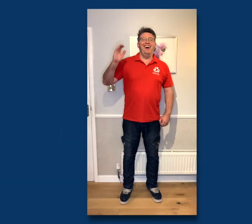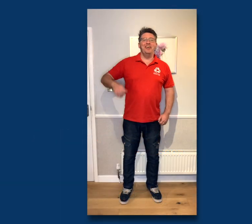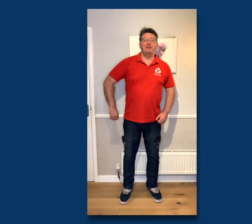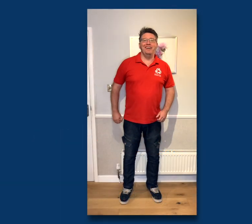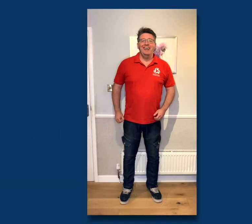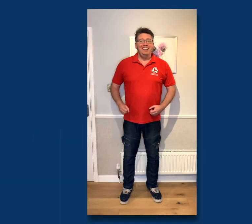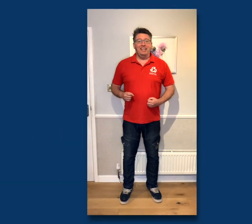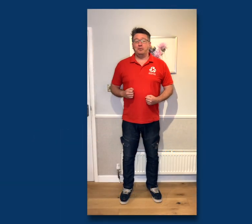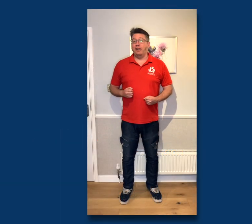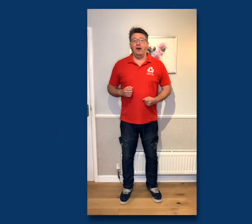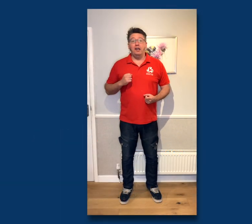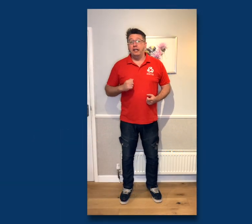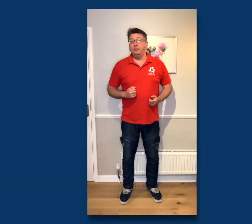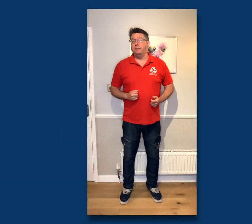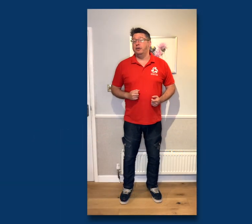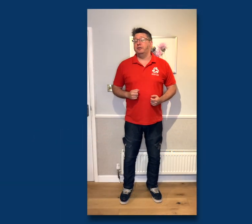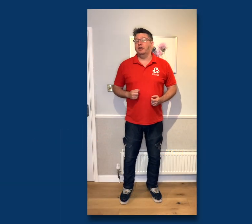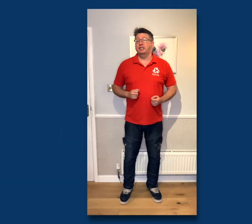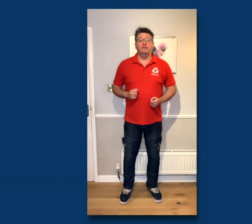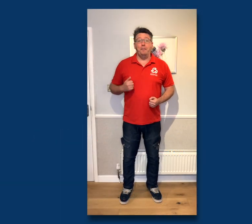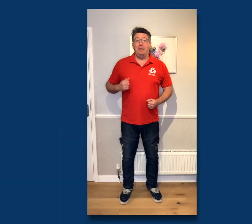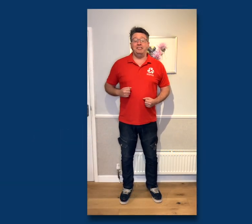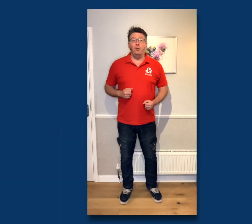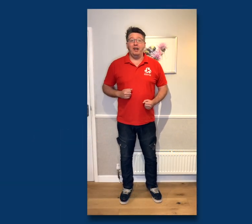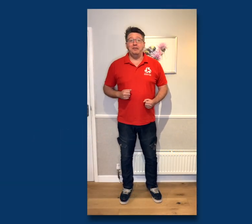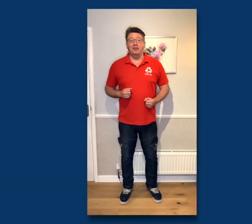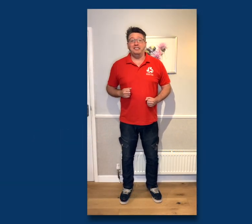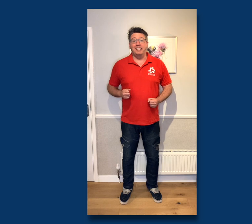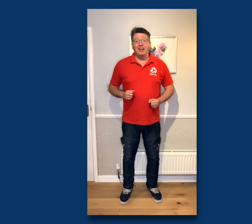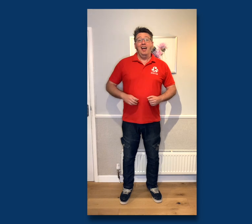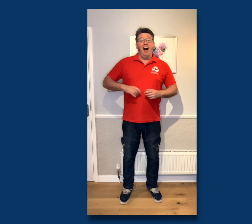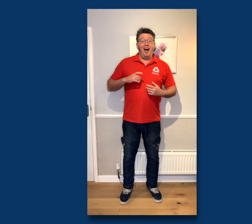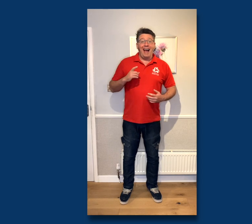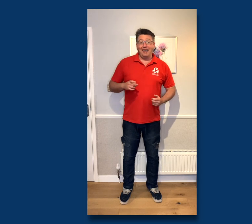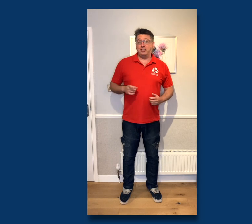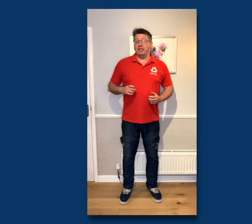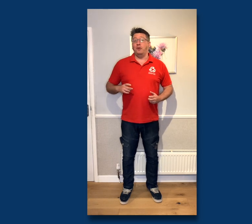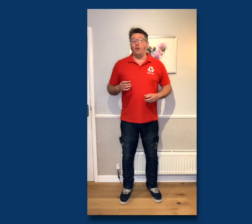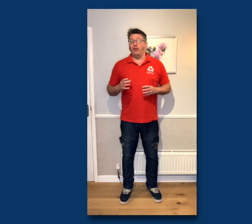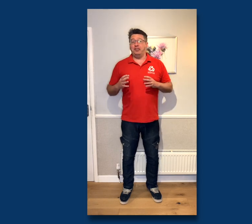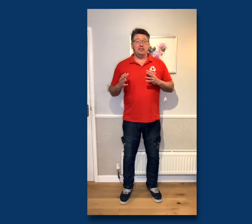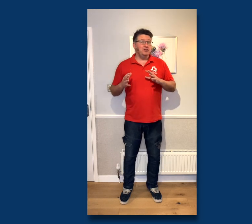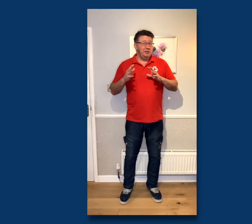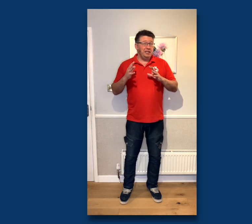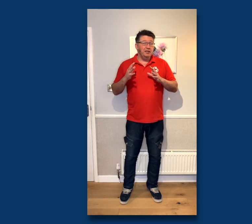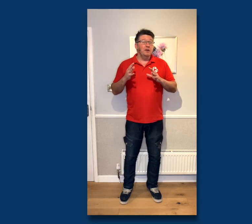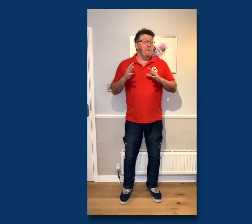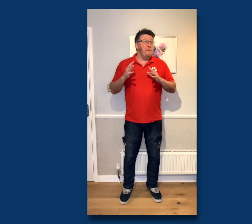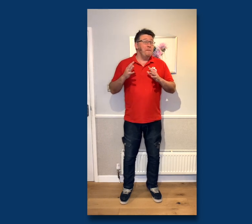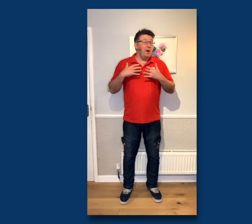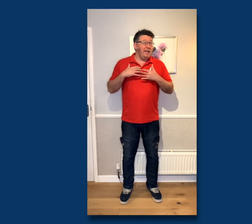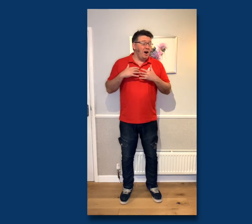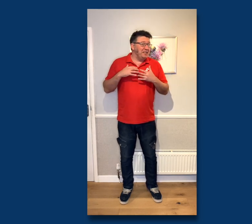Hi everyone, let's work out a little little bit of body percussion for better when I'm dancing I actually want this to be,